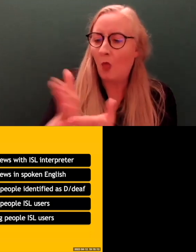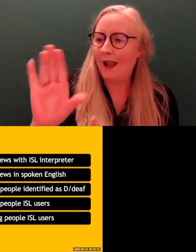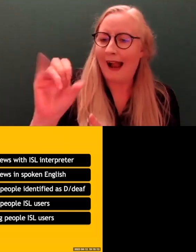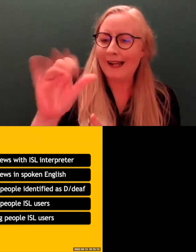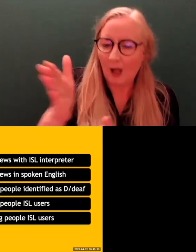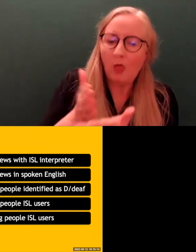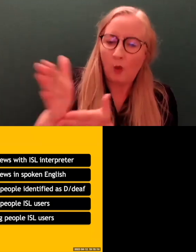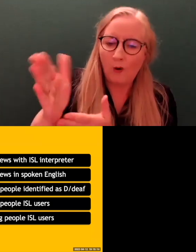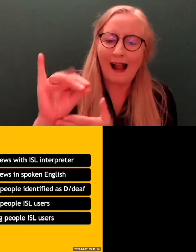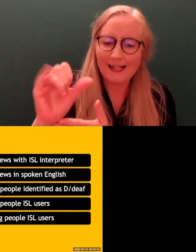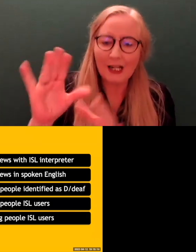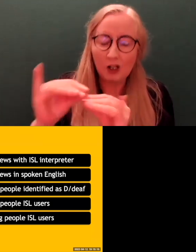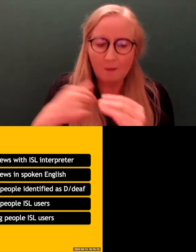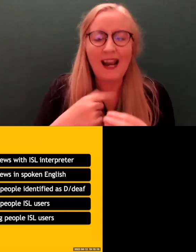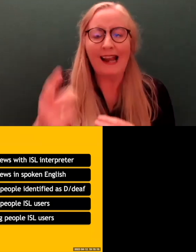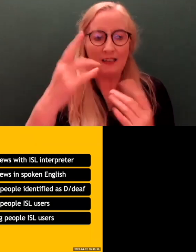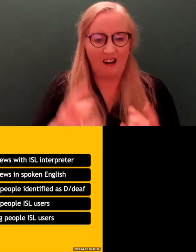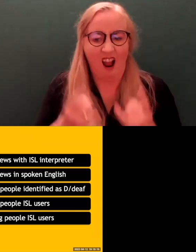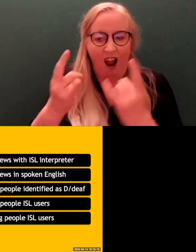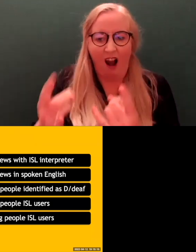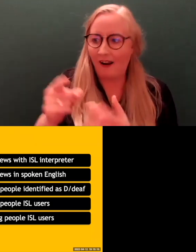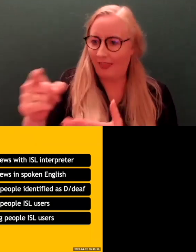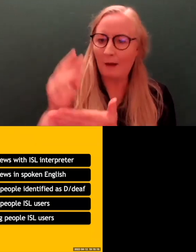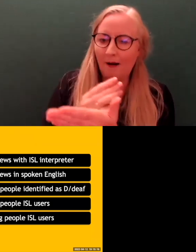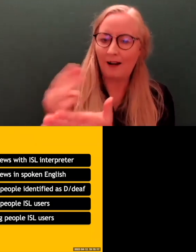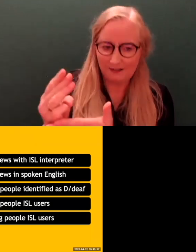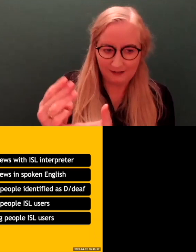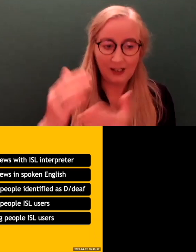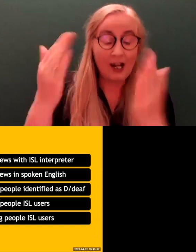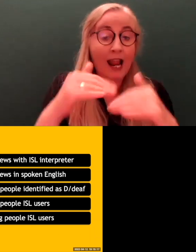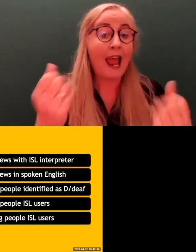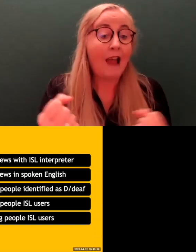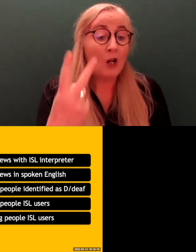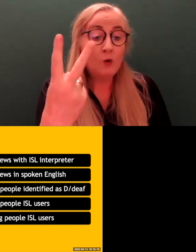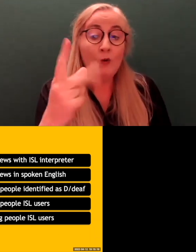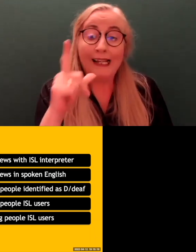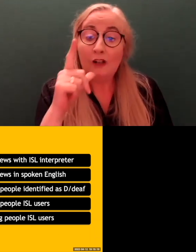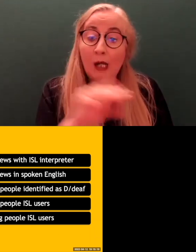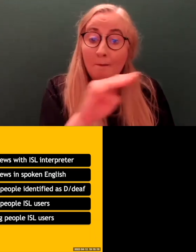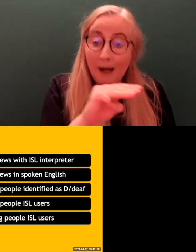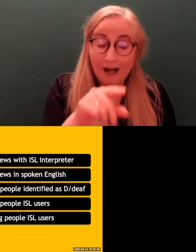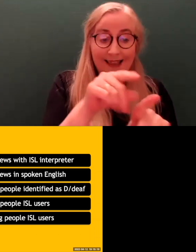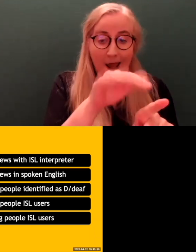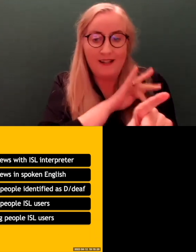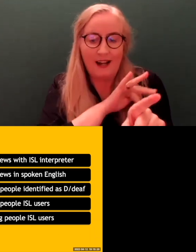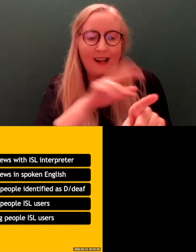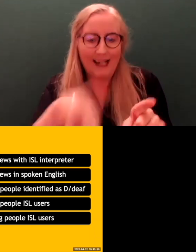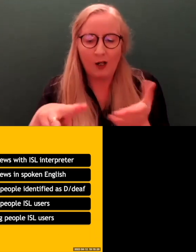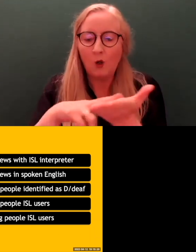honoured that in all instances. And I had two hearing people who were also ISL users who I interviewed.